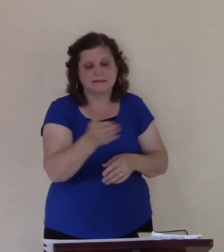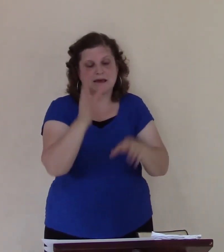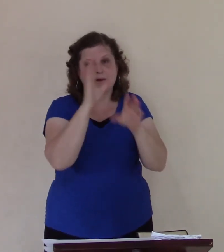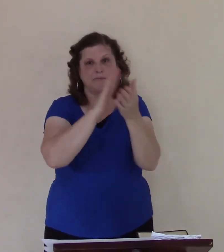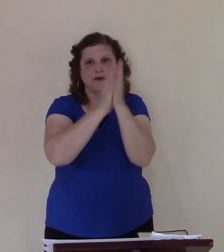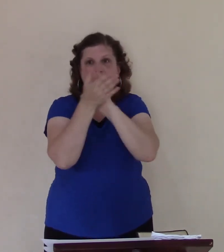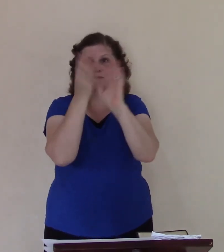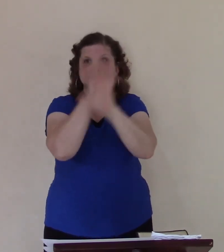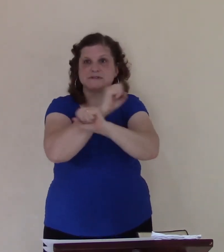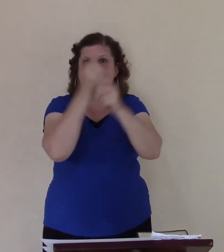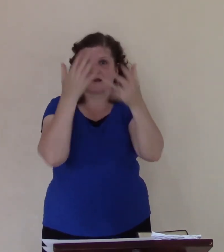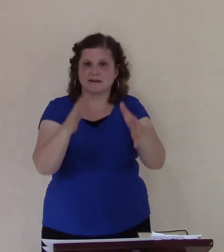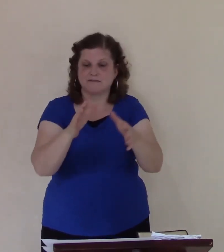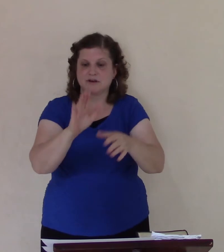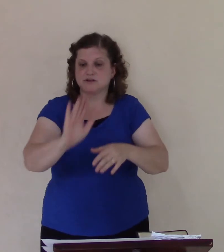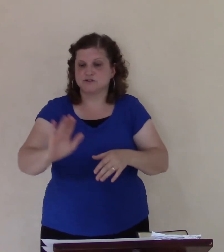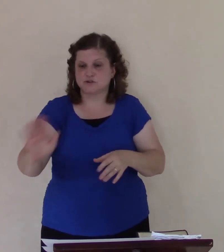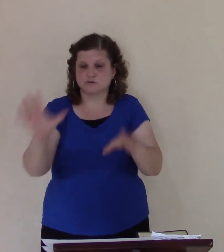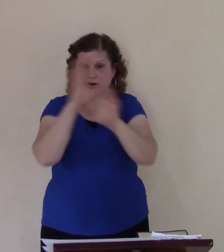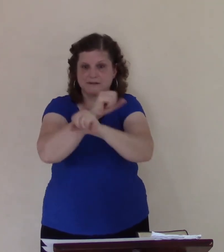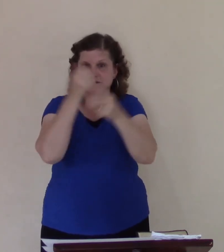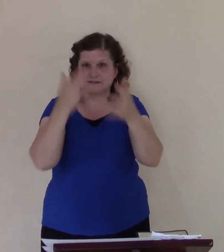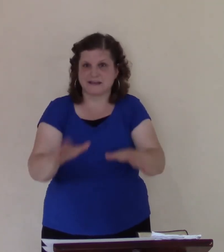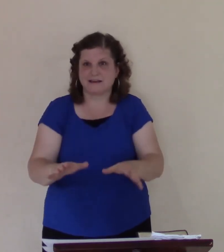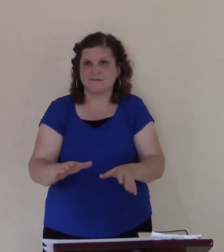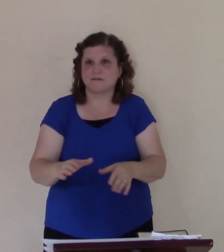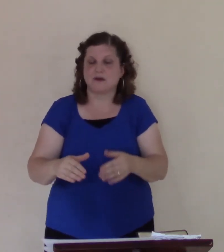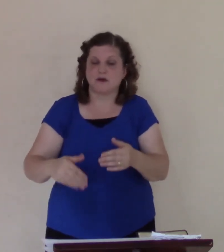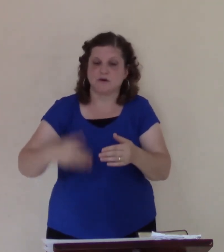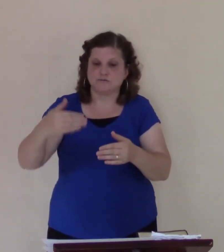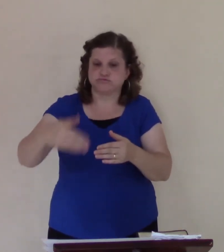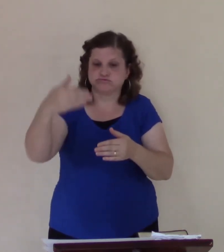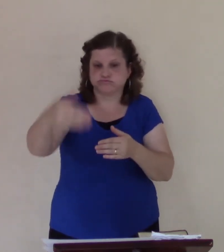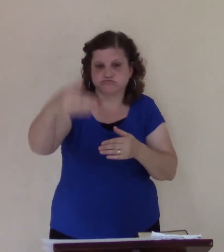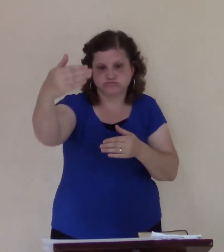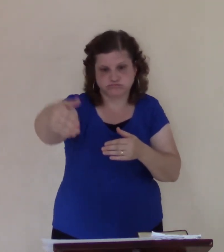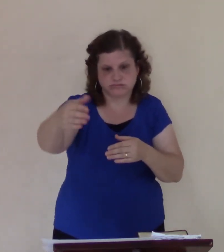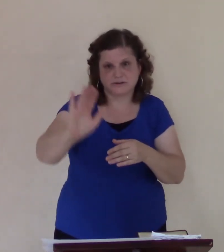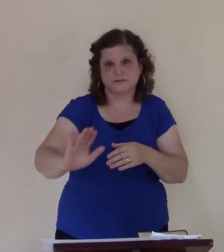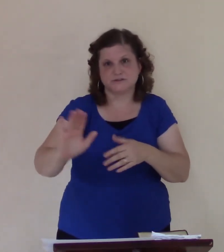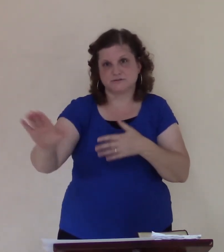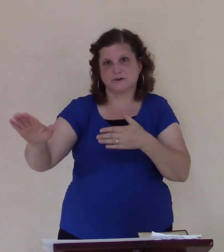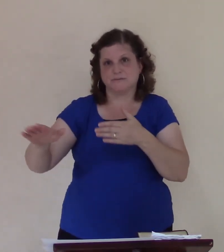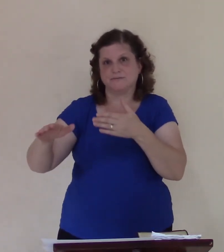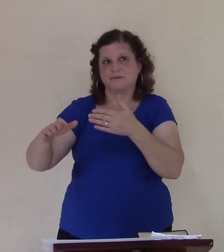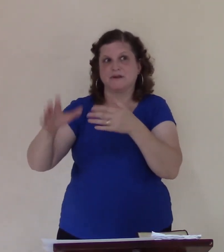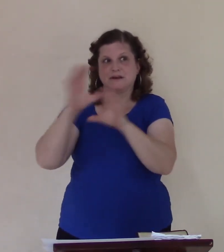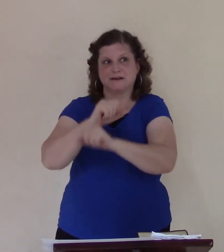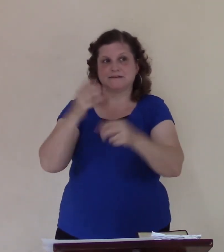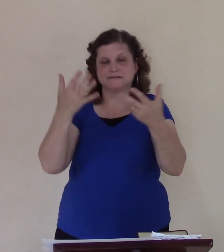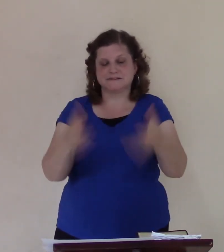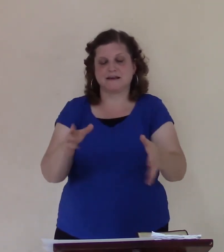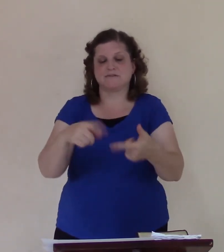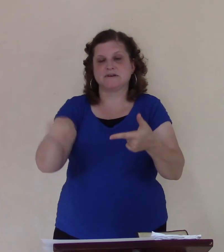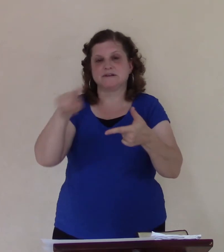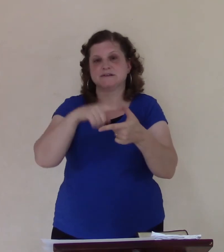their grandchildren get saved, their great grandchildren, so on, until Jesus Christ comes back, and so we see future